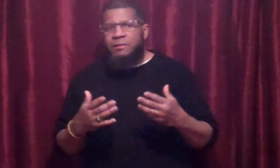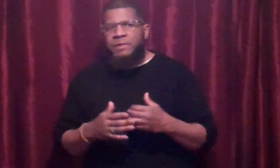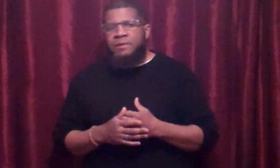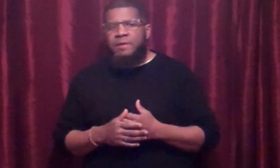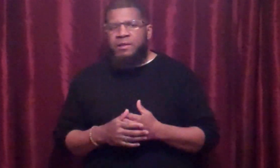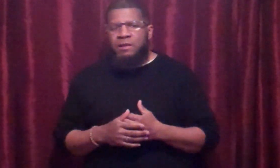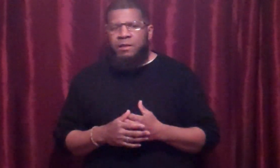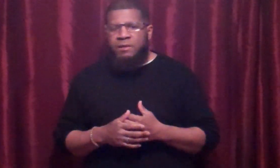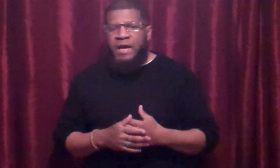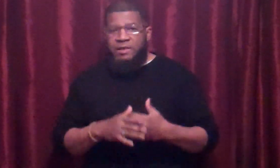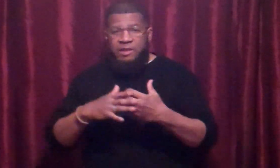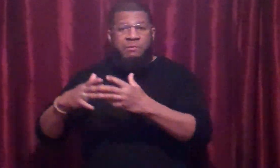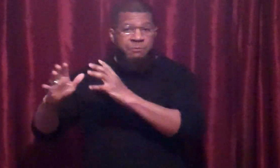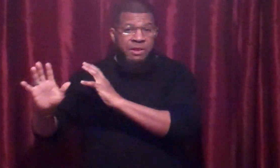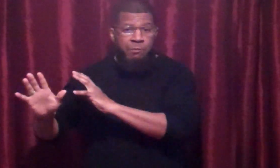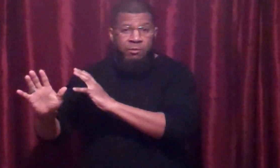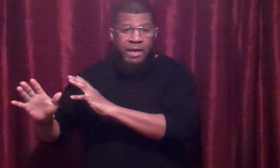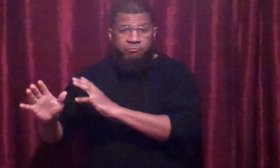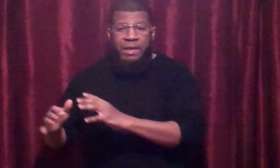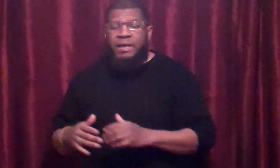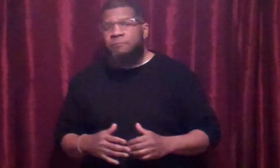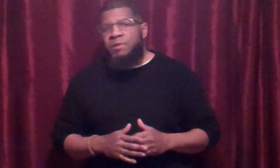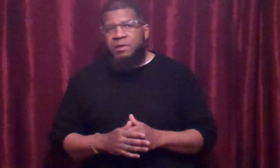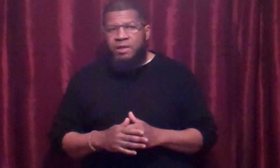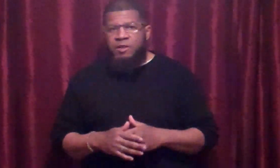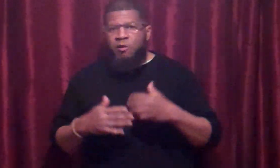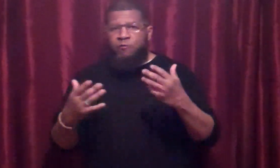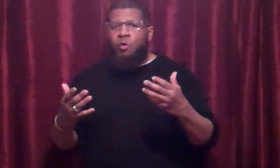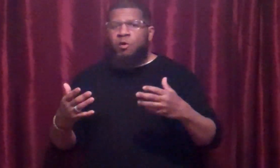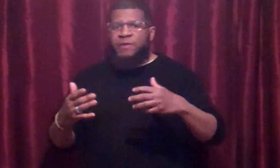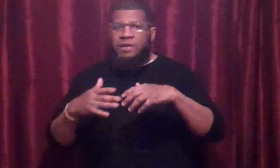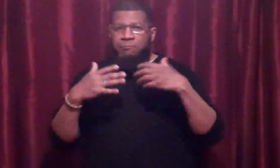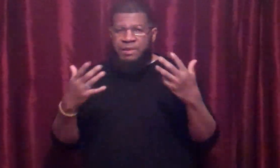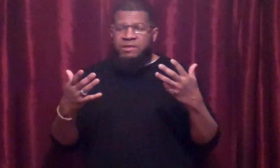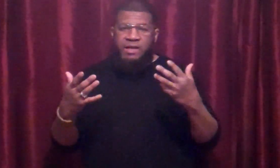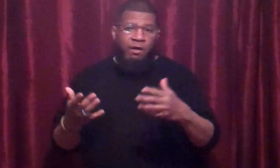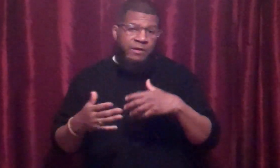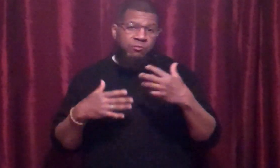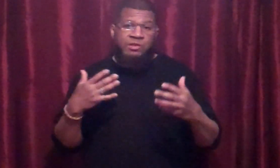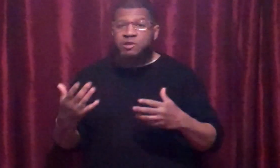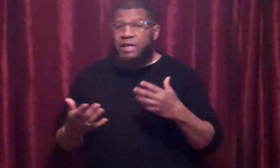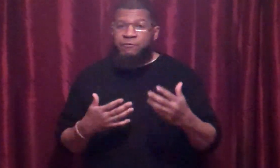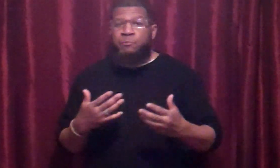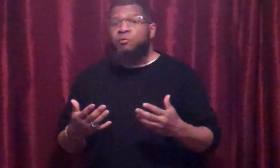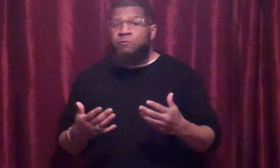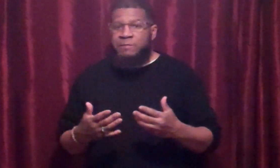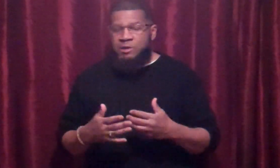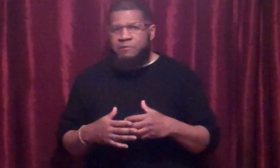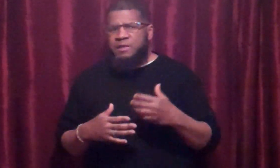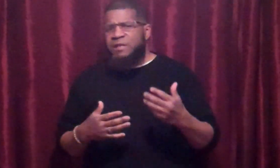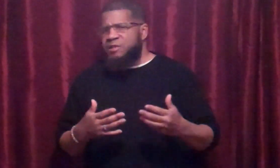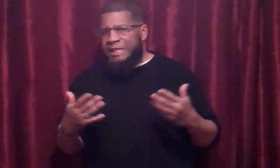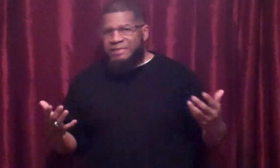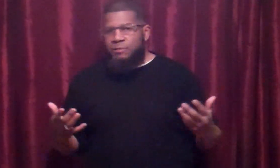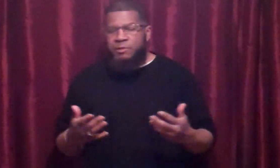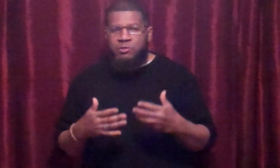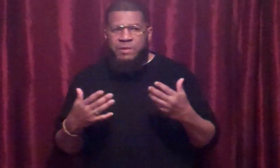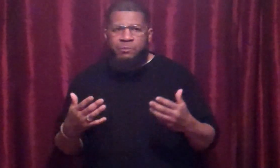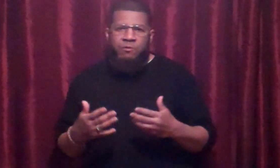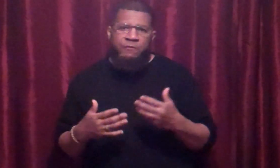that kind of keeps people at bay. And therefore, they can be in denial. They don't necessarily have to prove themselves. They're not tested because people don't